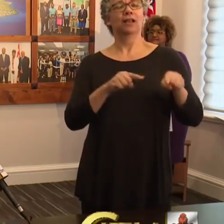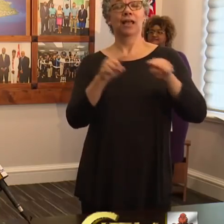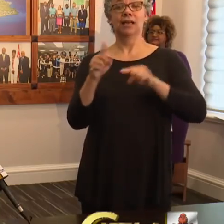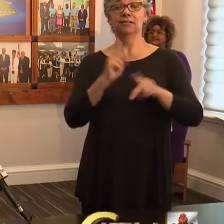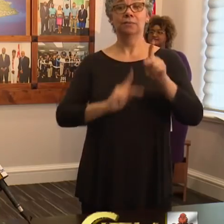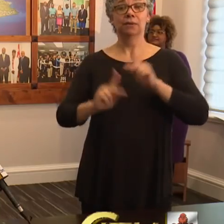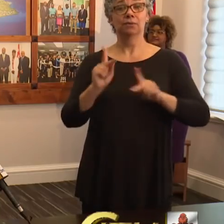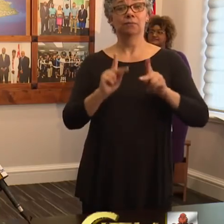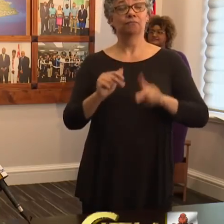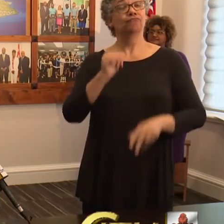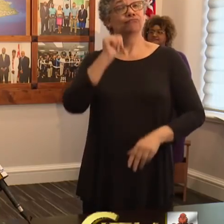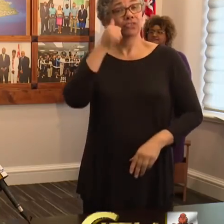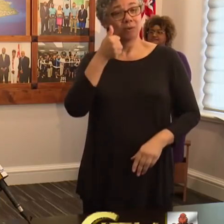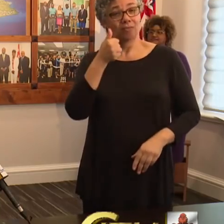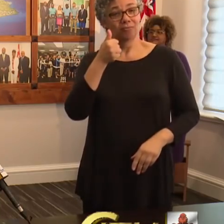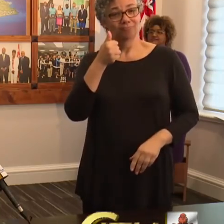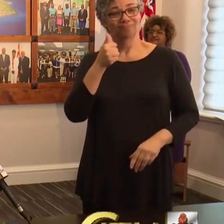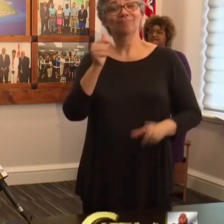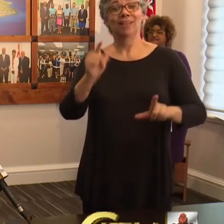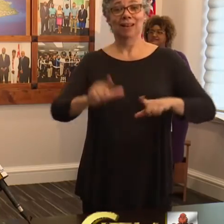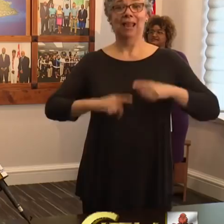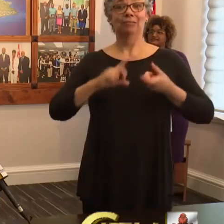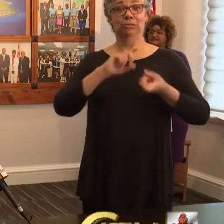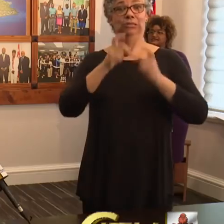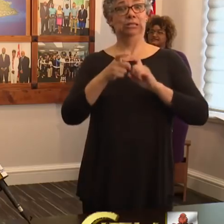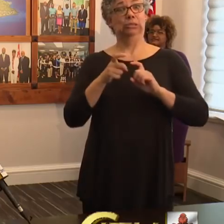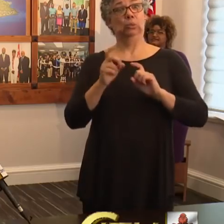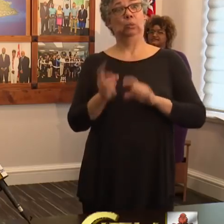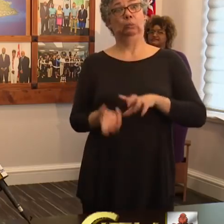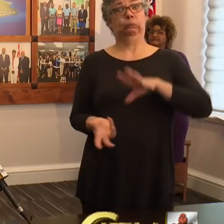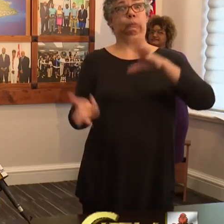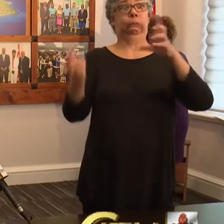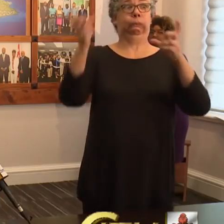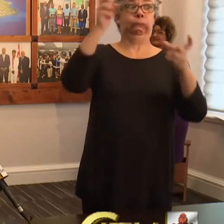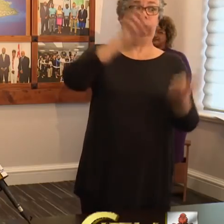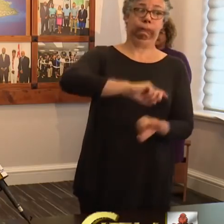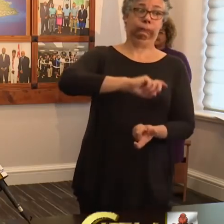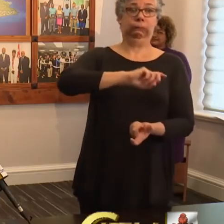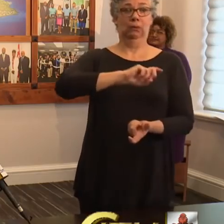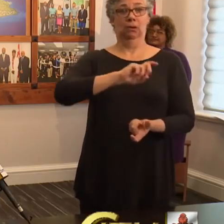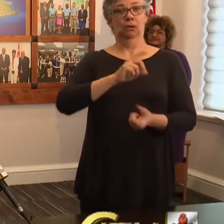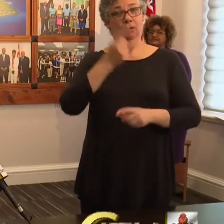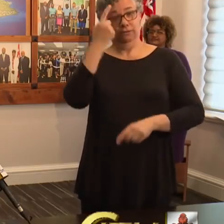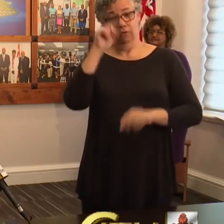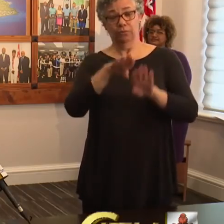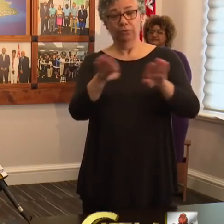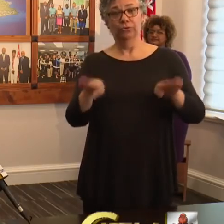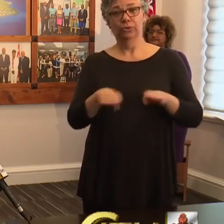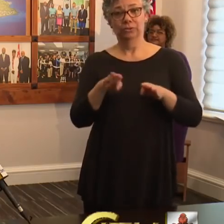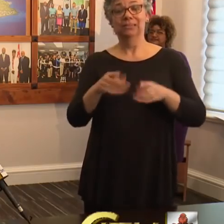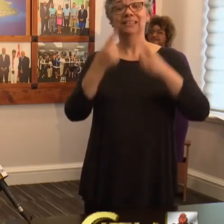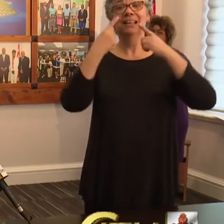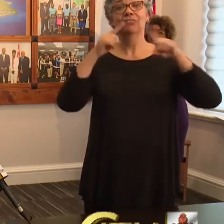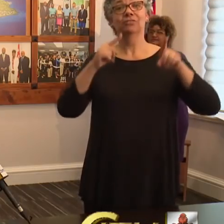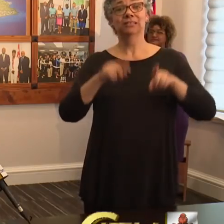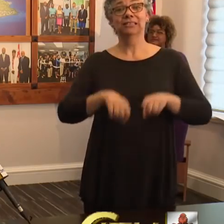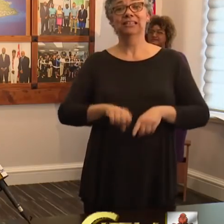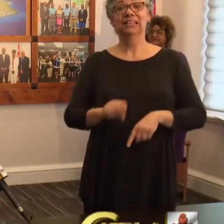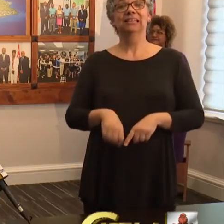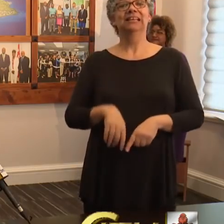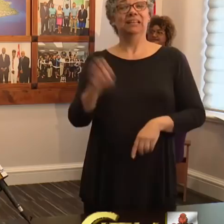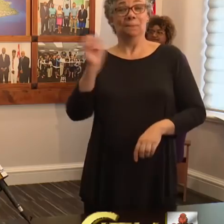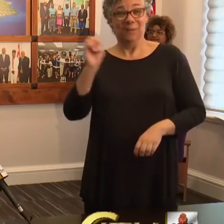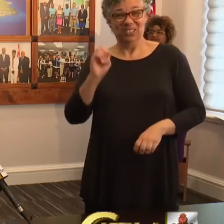life will change dramatically for Bermuda. The declaration of a state of emergency the first in over 40